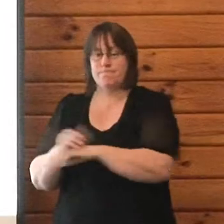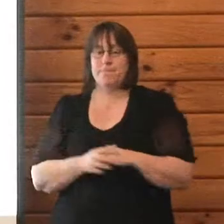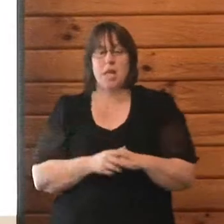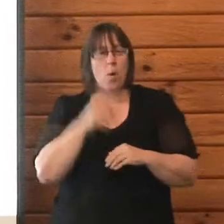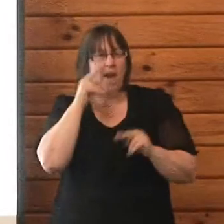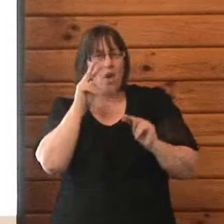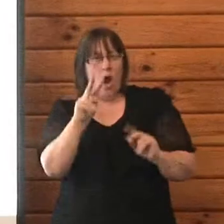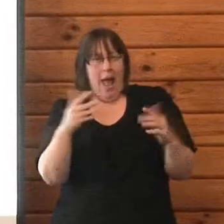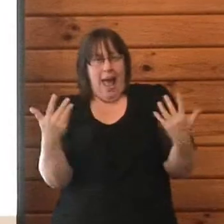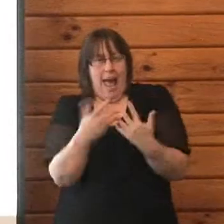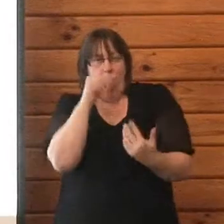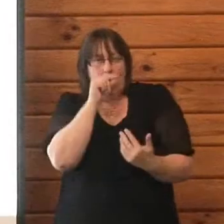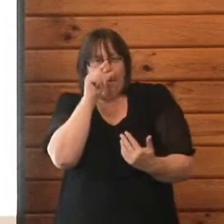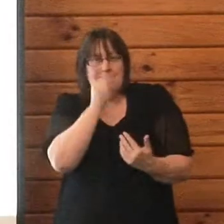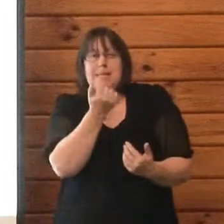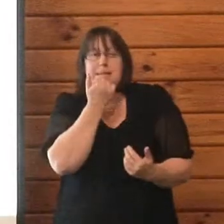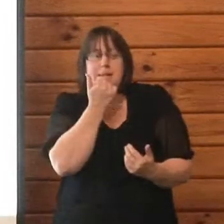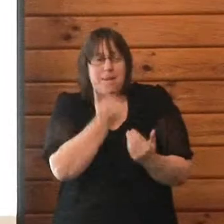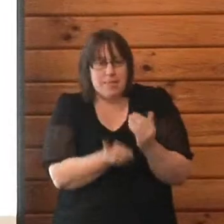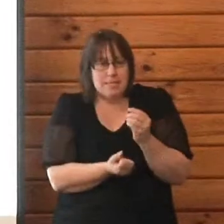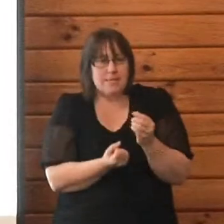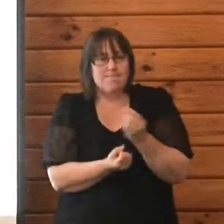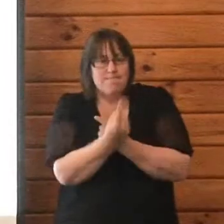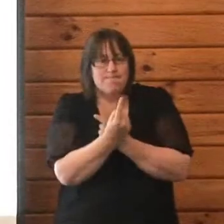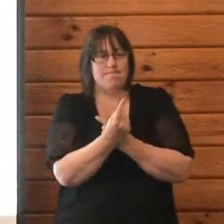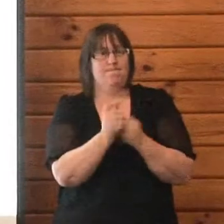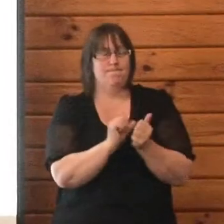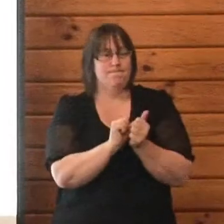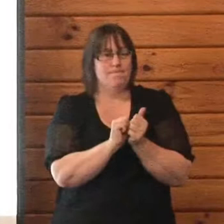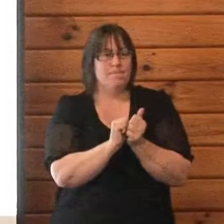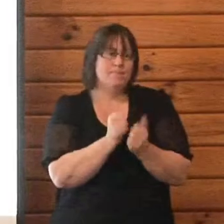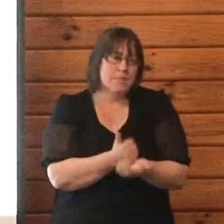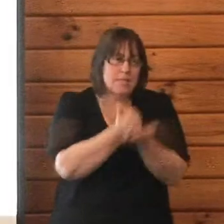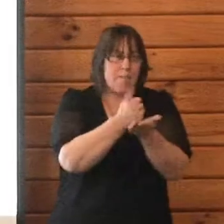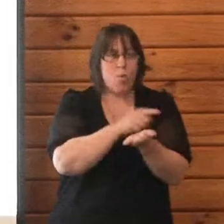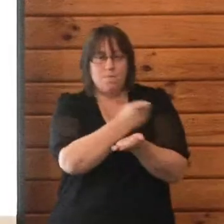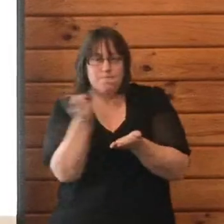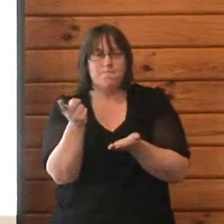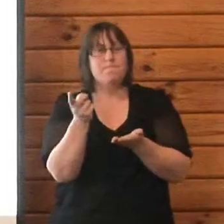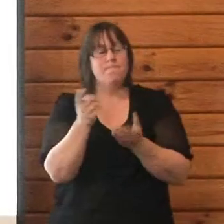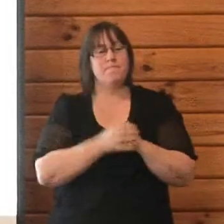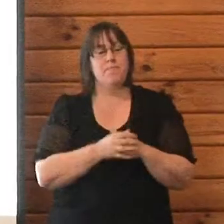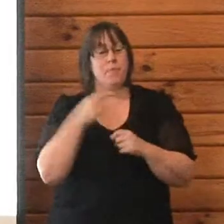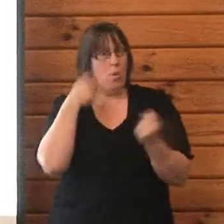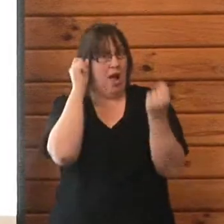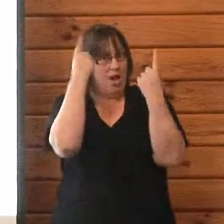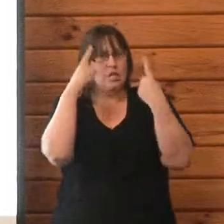particularly in the local community. We recognize the complexity of the recovery framework.